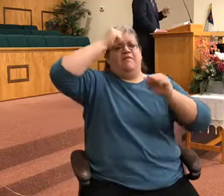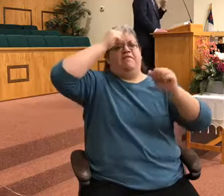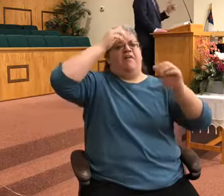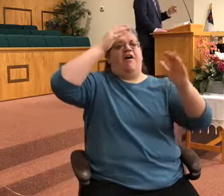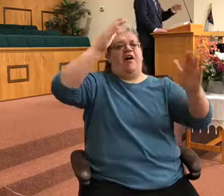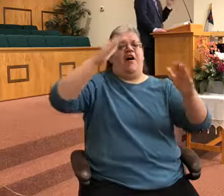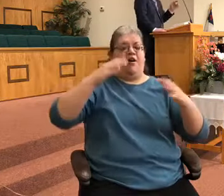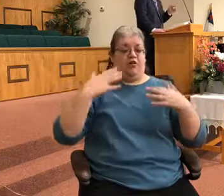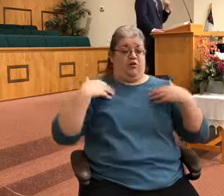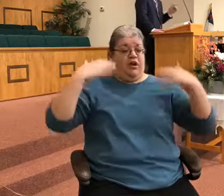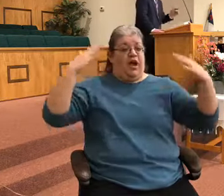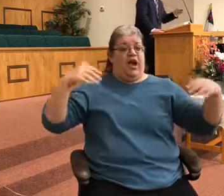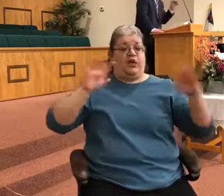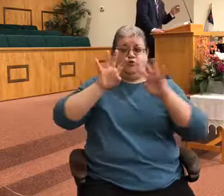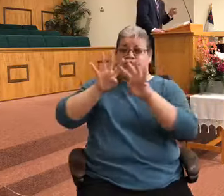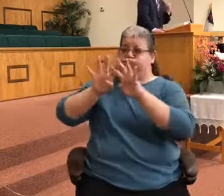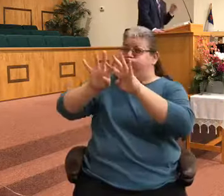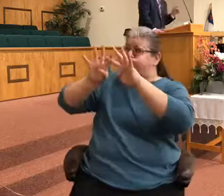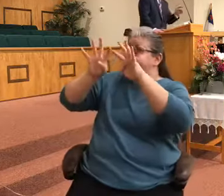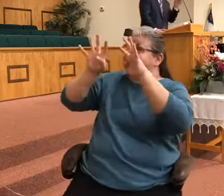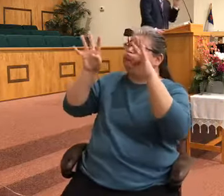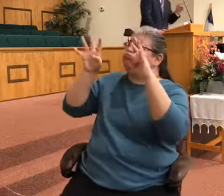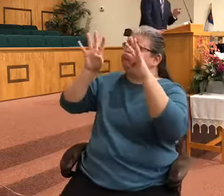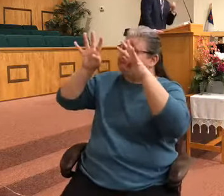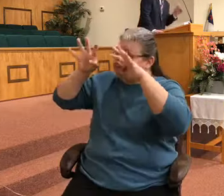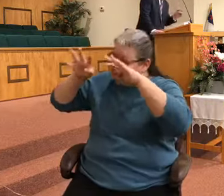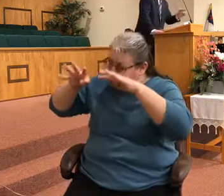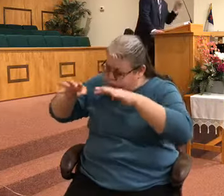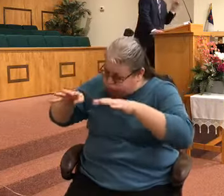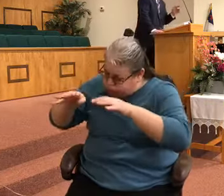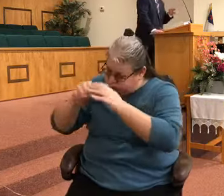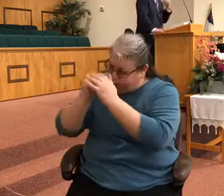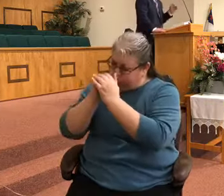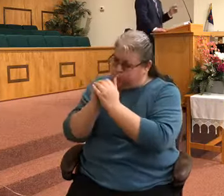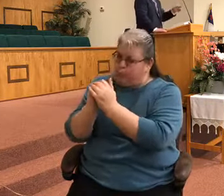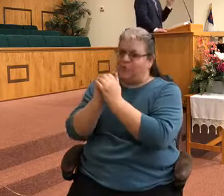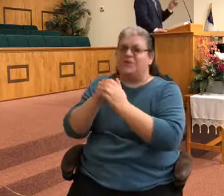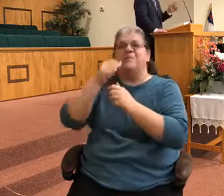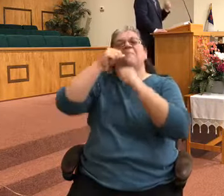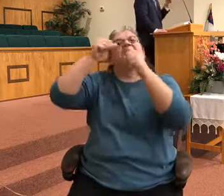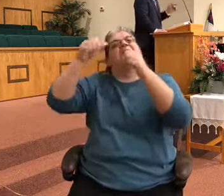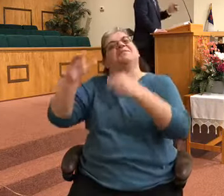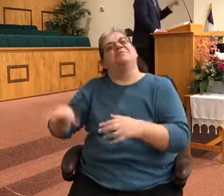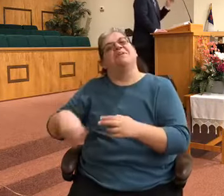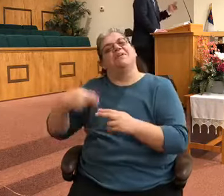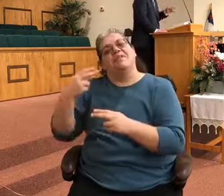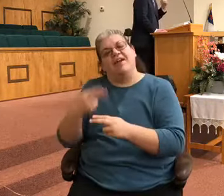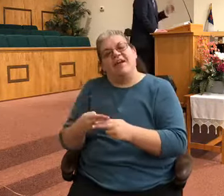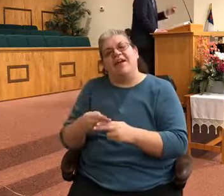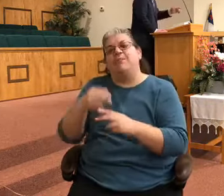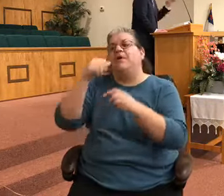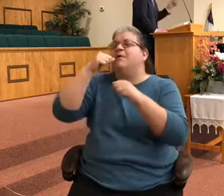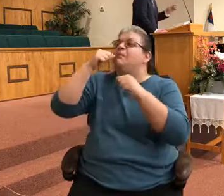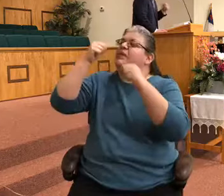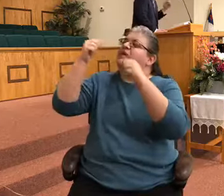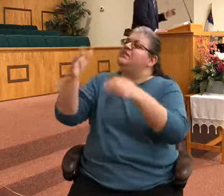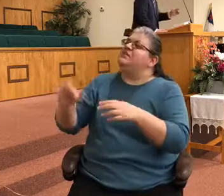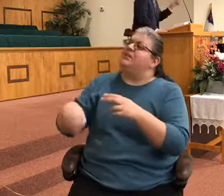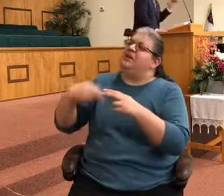appear to be and Blessed be the name Blessed be the name, blessed be